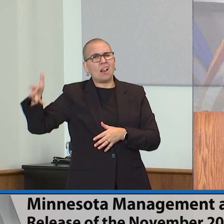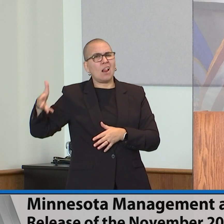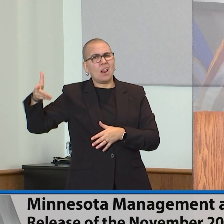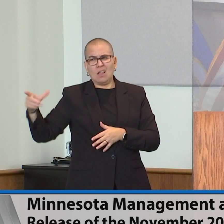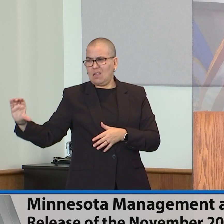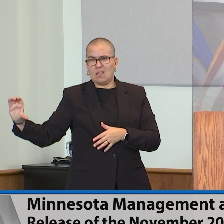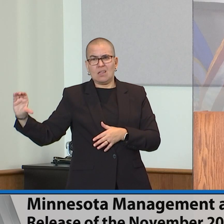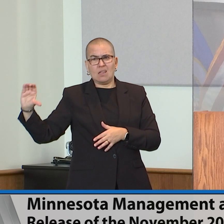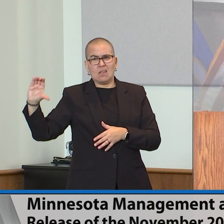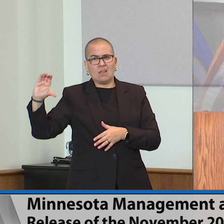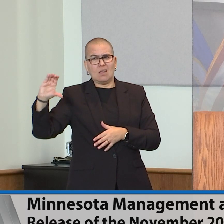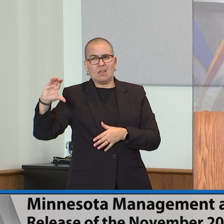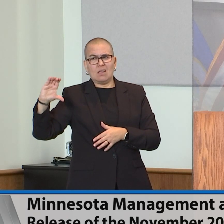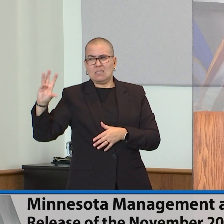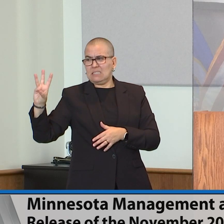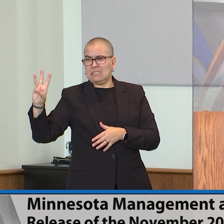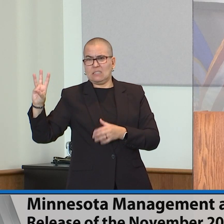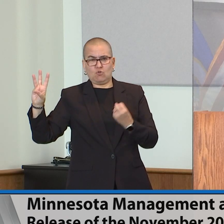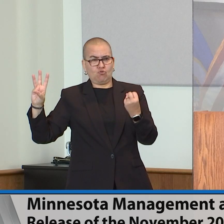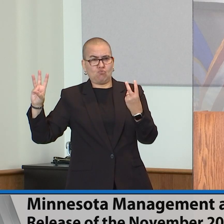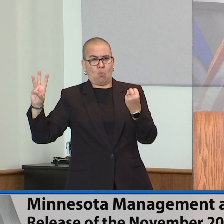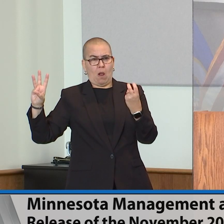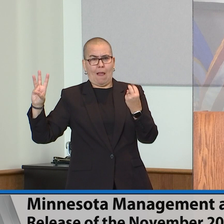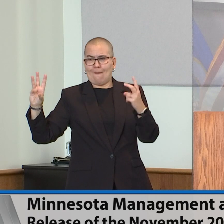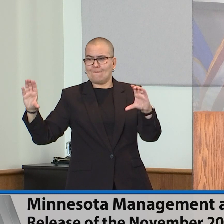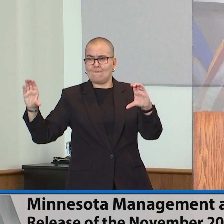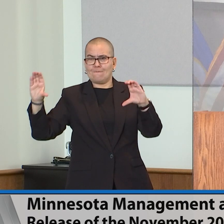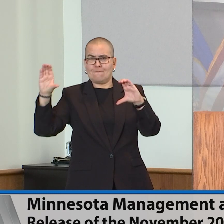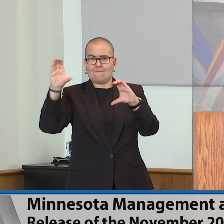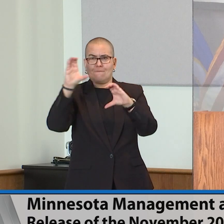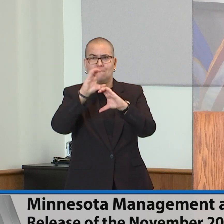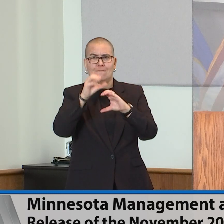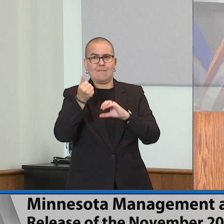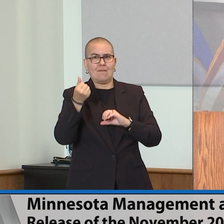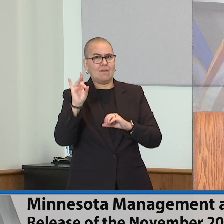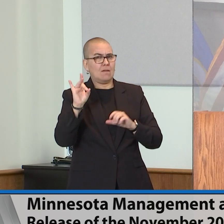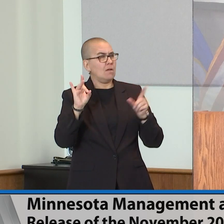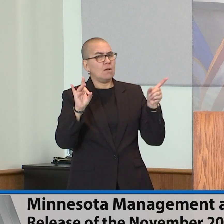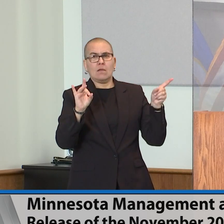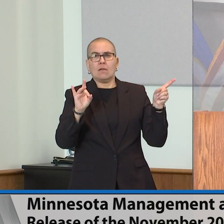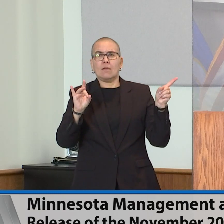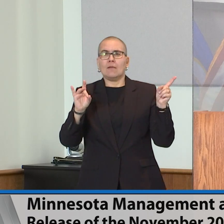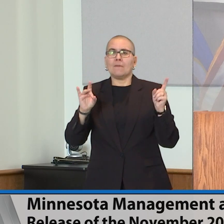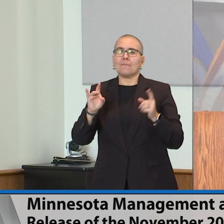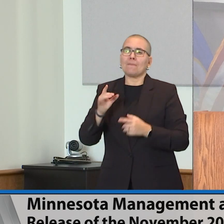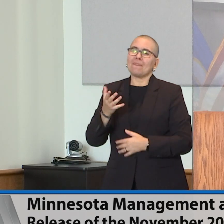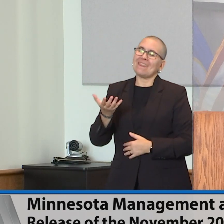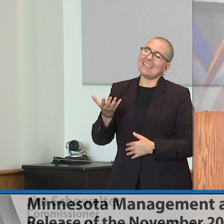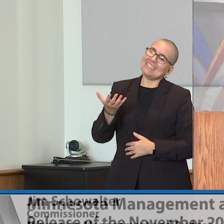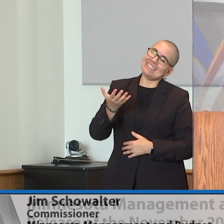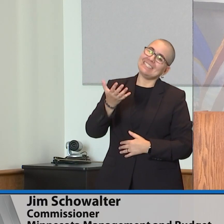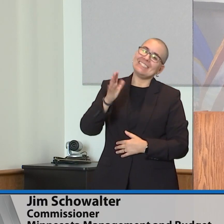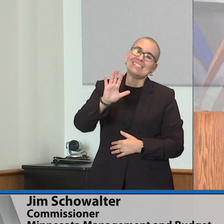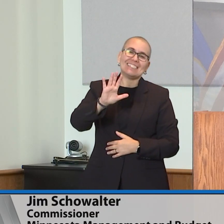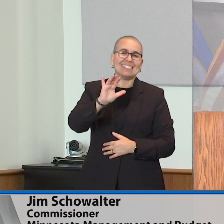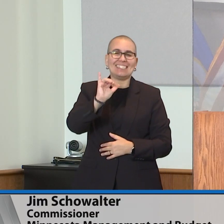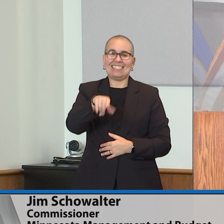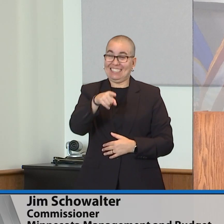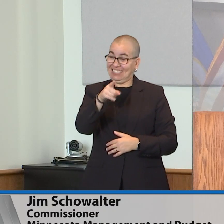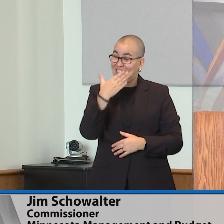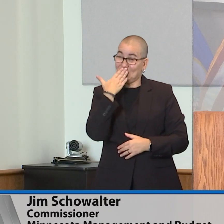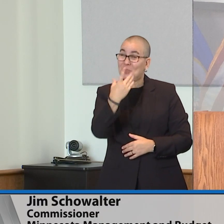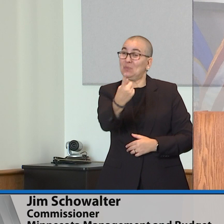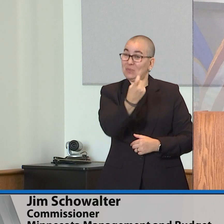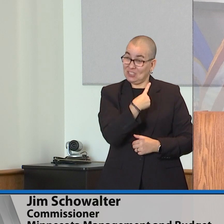of carry forward year after year? Brian, that was perfect. Yes, the vast majority